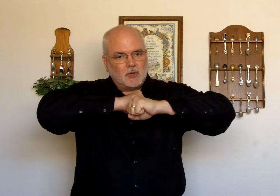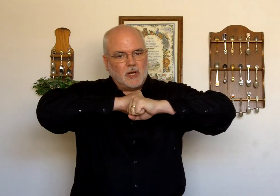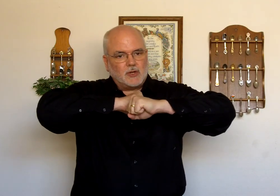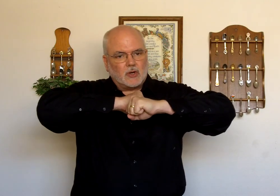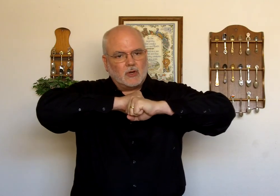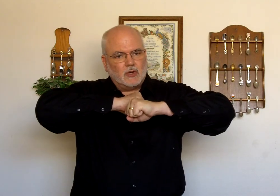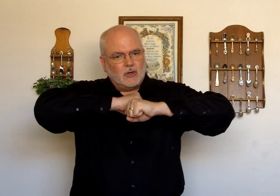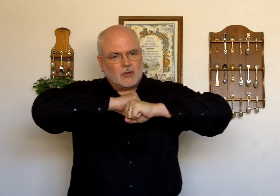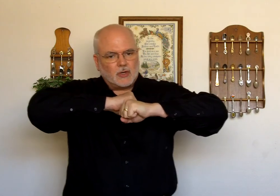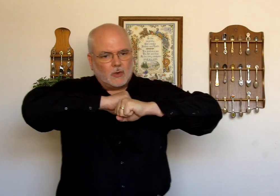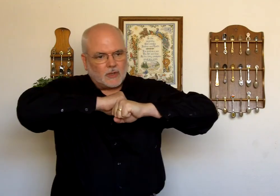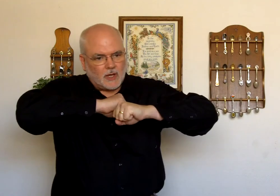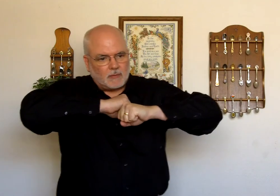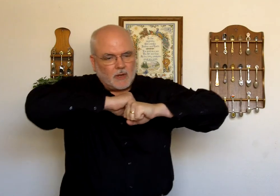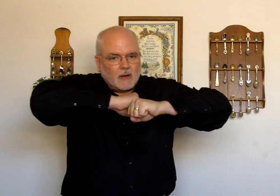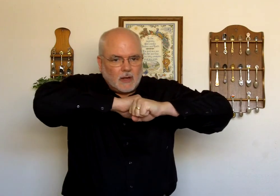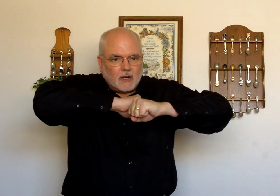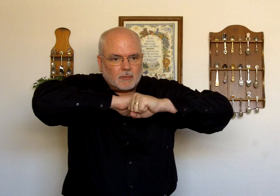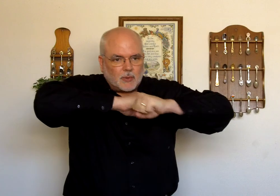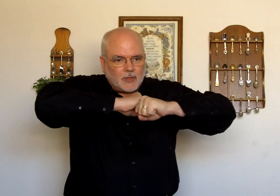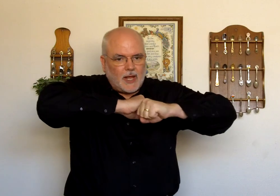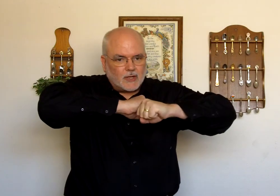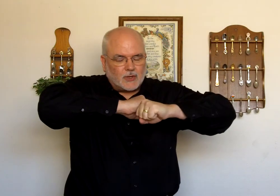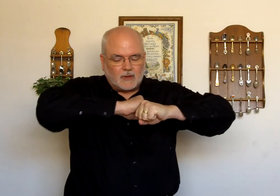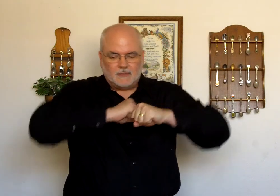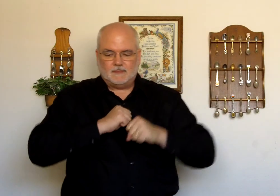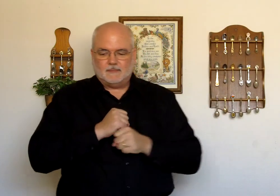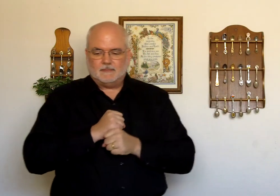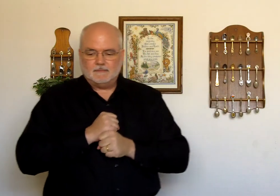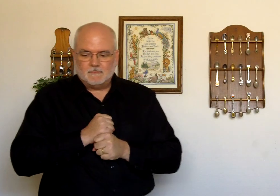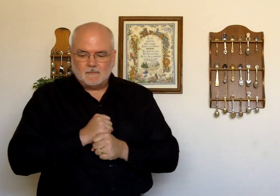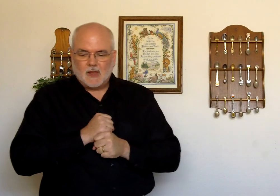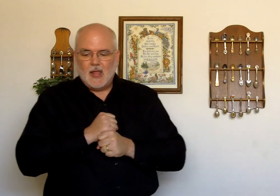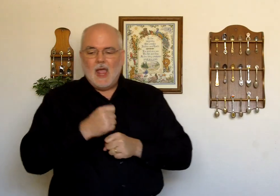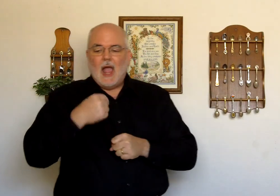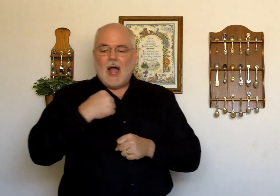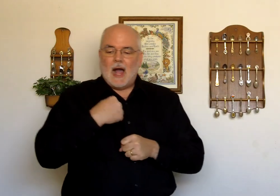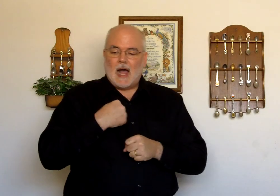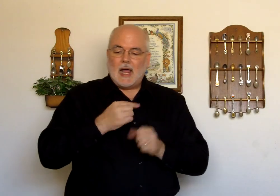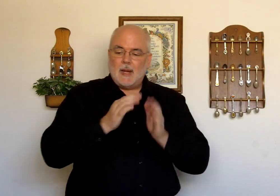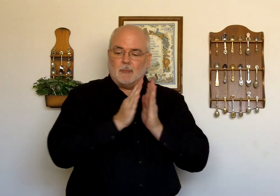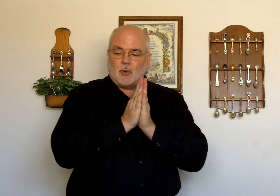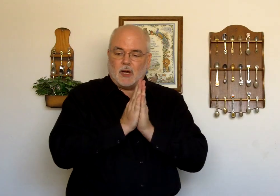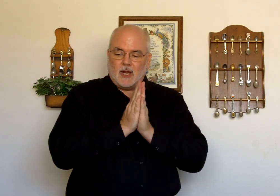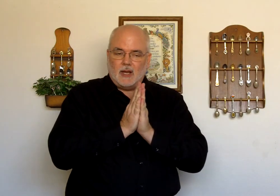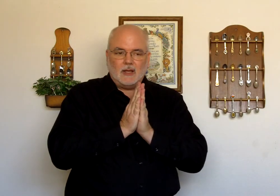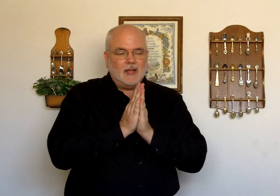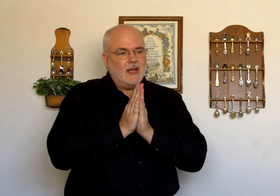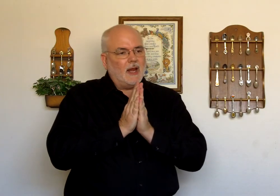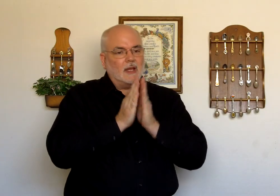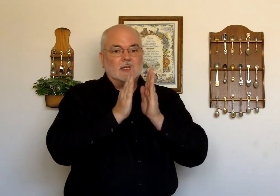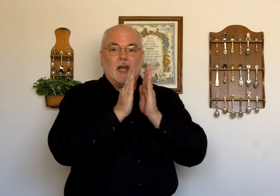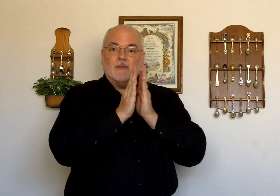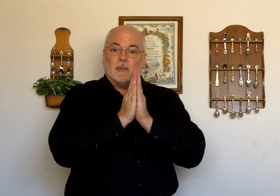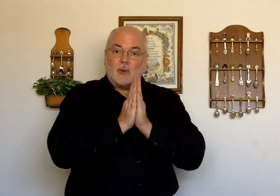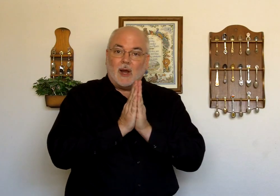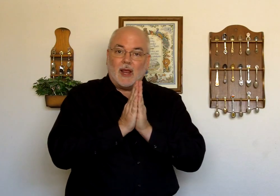But you get your. Your shoulders up. Protection. I pray. And the sign for pray.